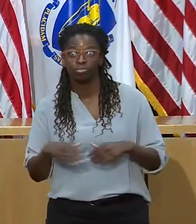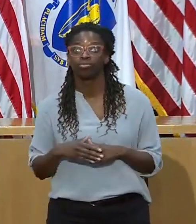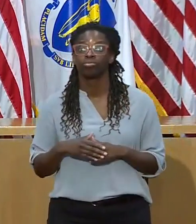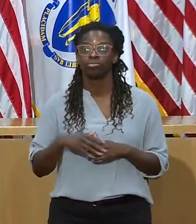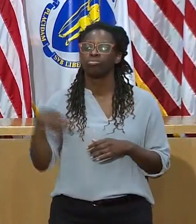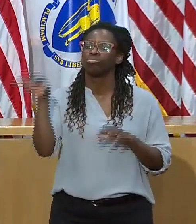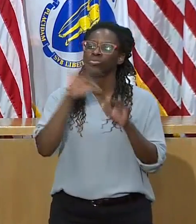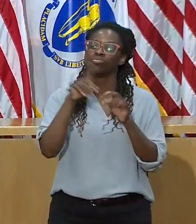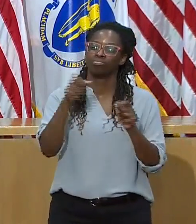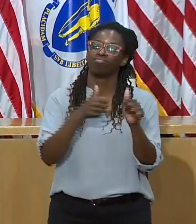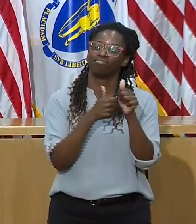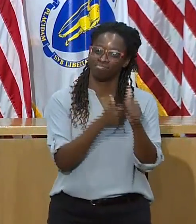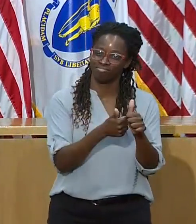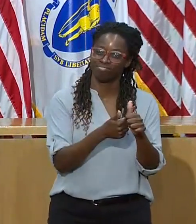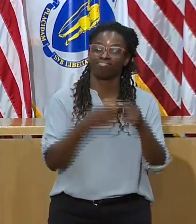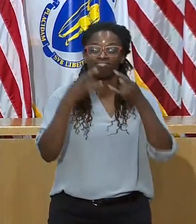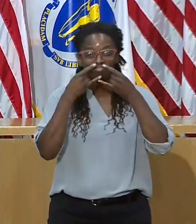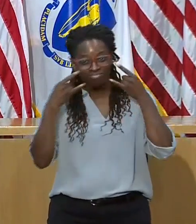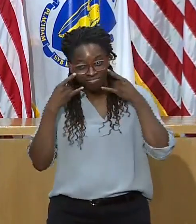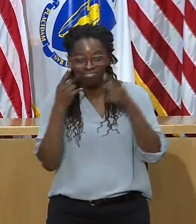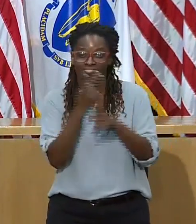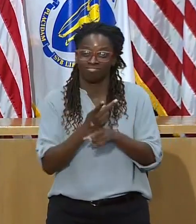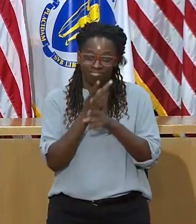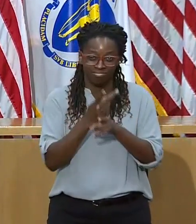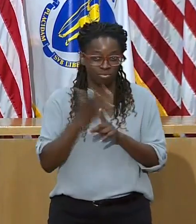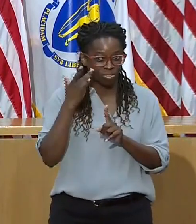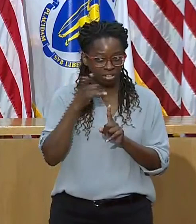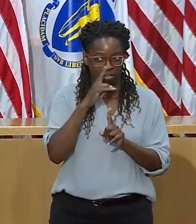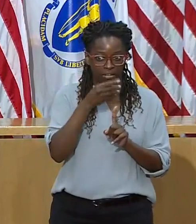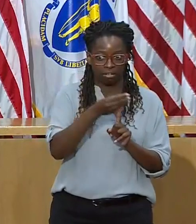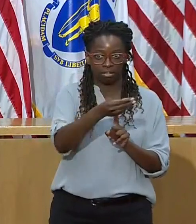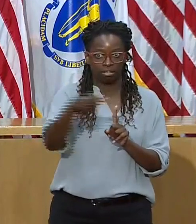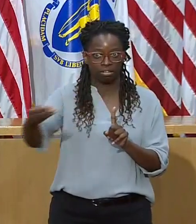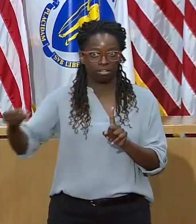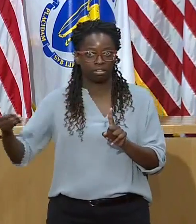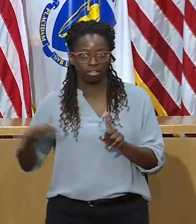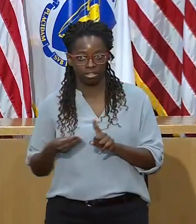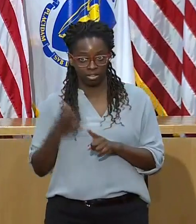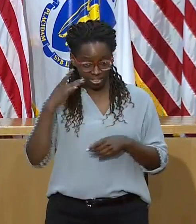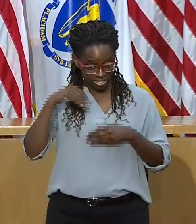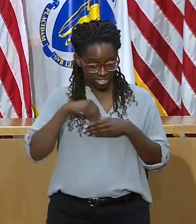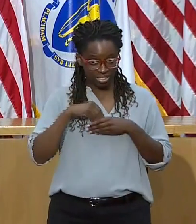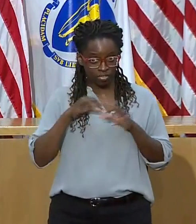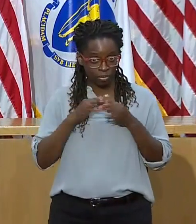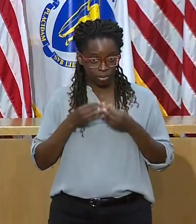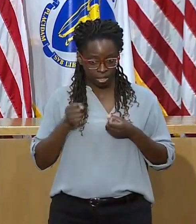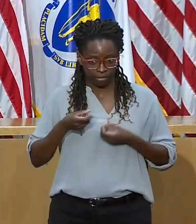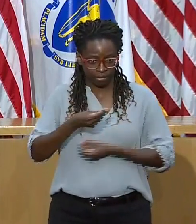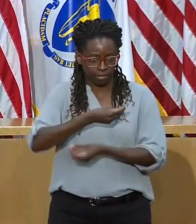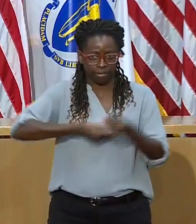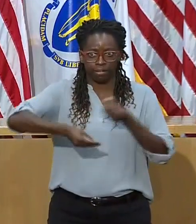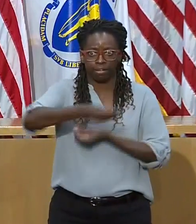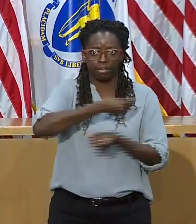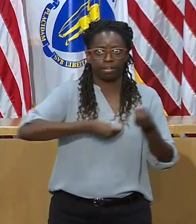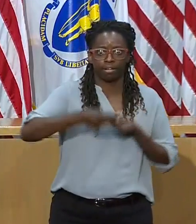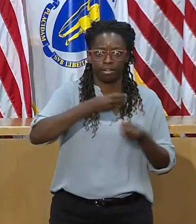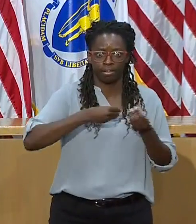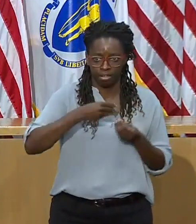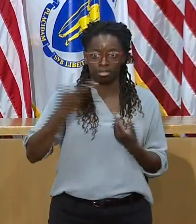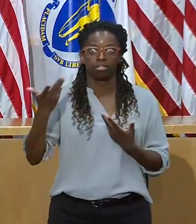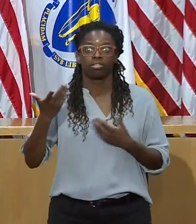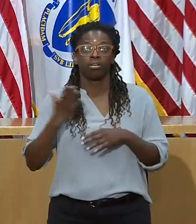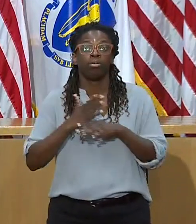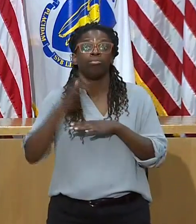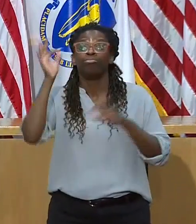intergenerational spread. Expect to hear these terms a lot this fall. We all have a role to